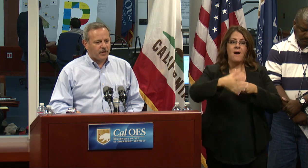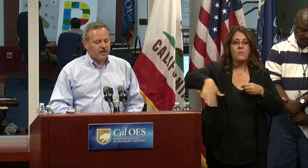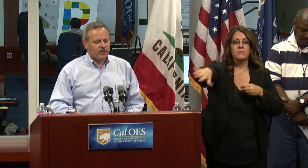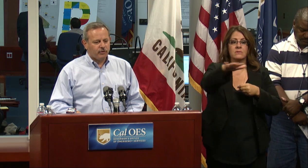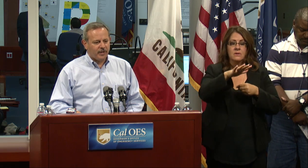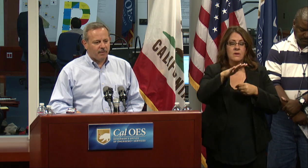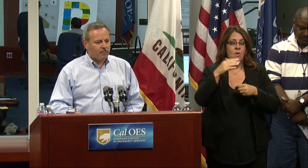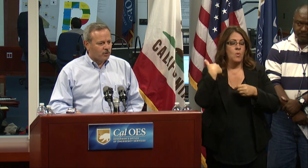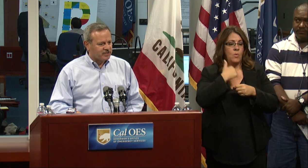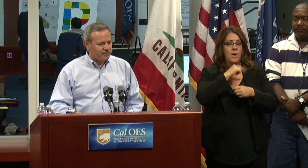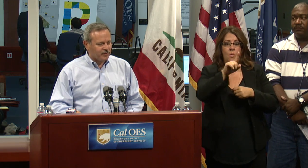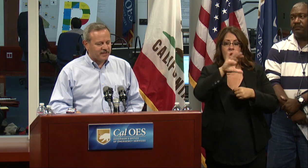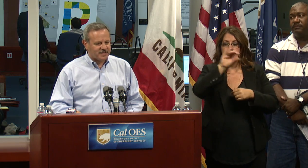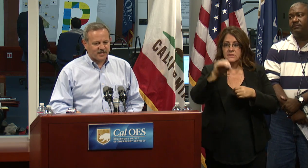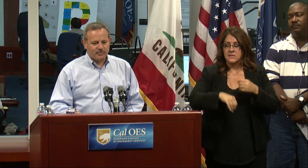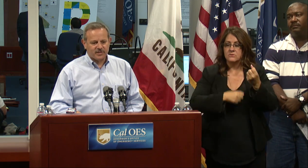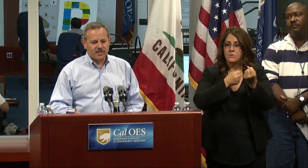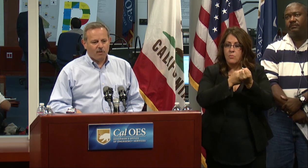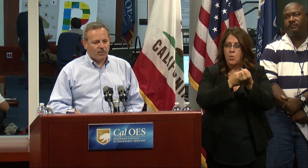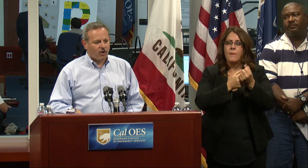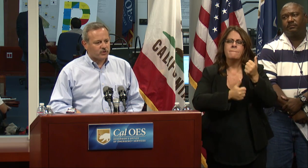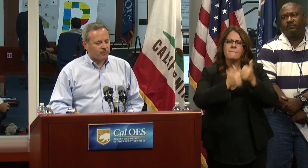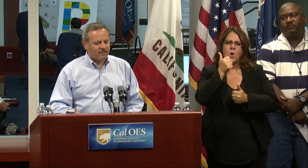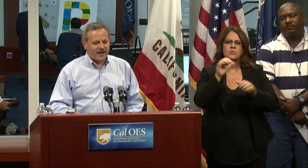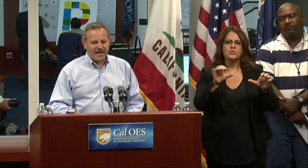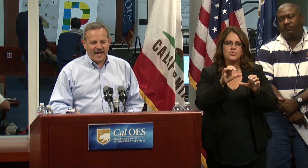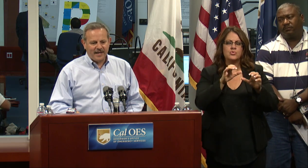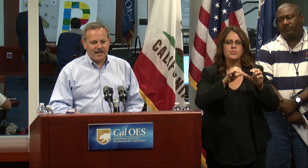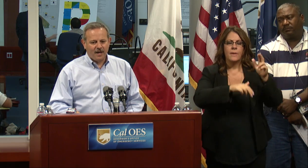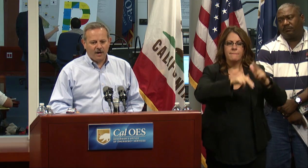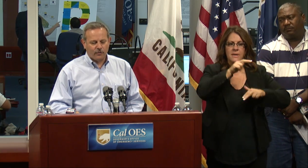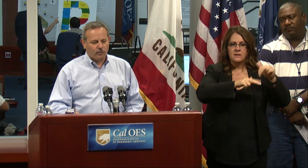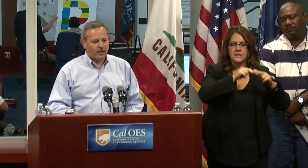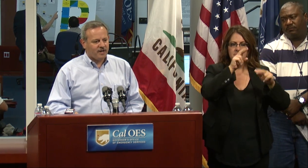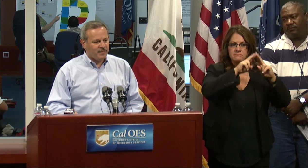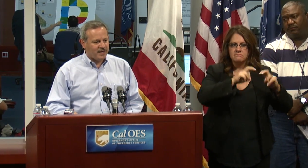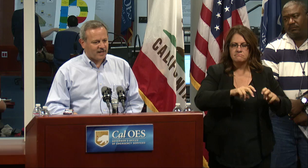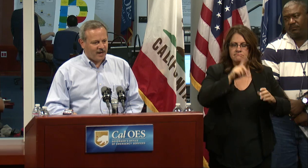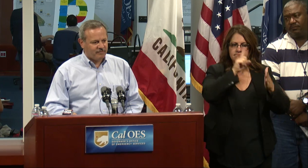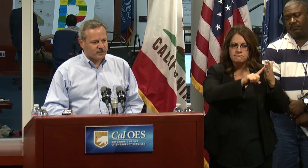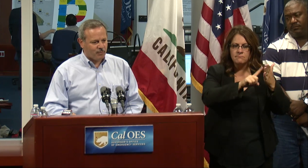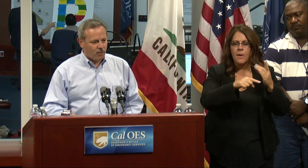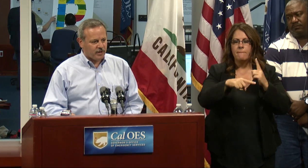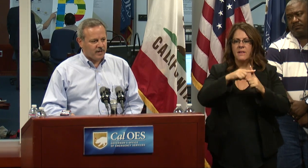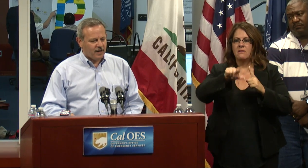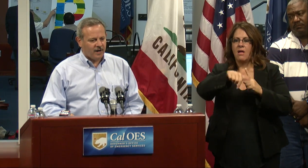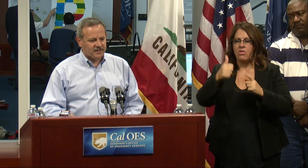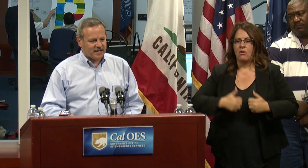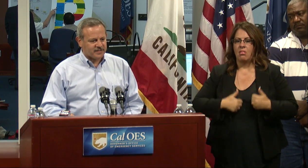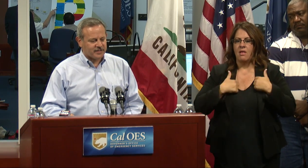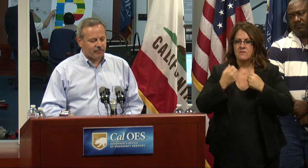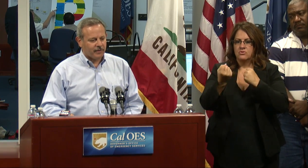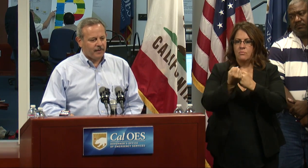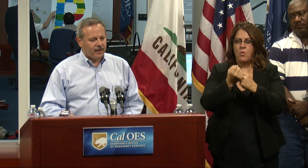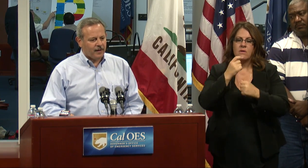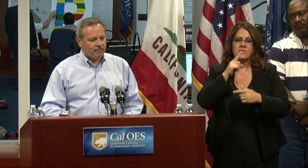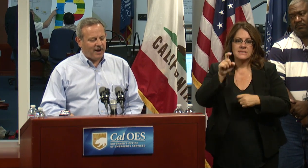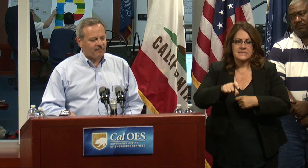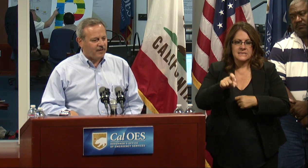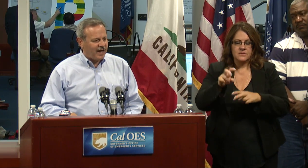support doing mostly building assessments but also providing any other immediate life support necessary.